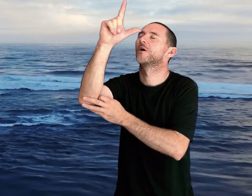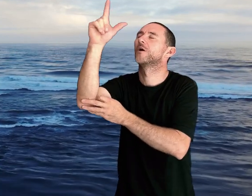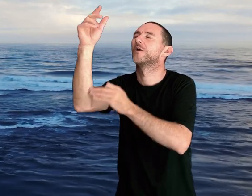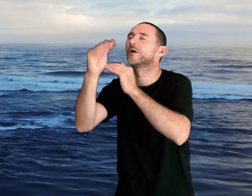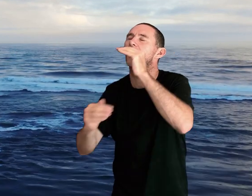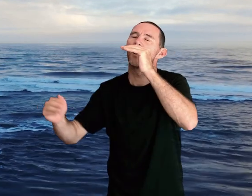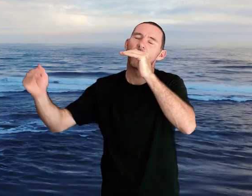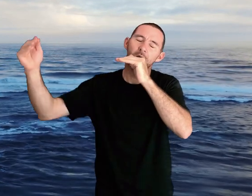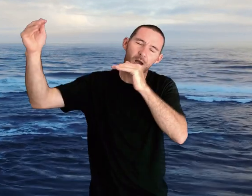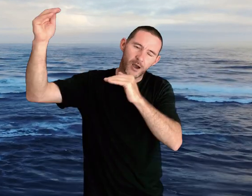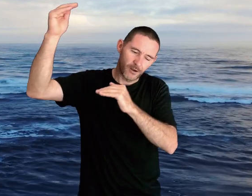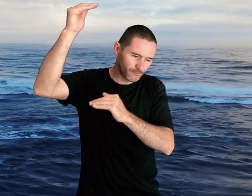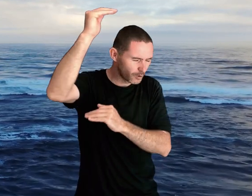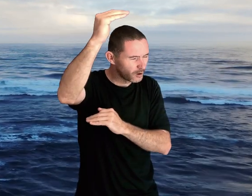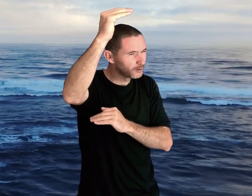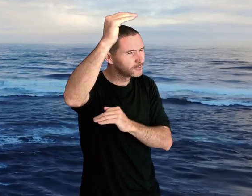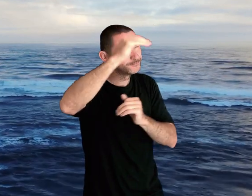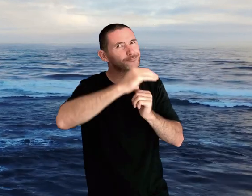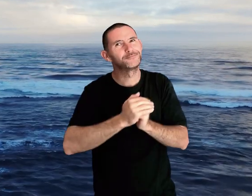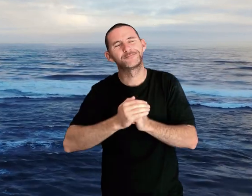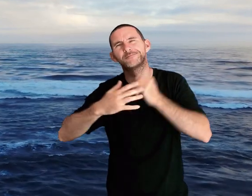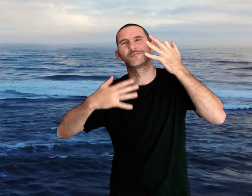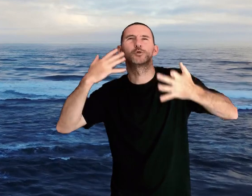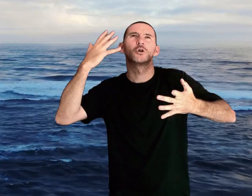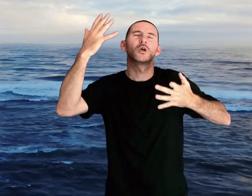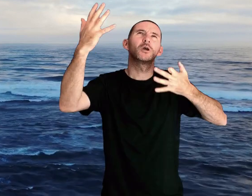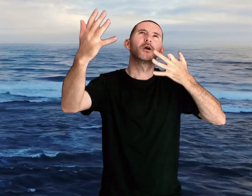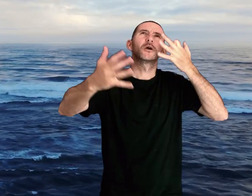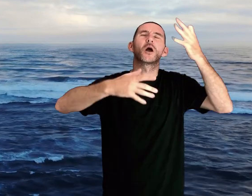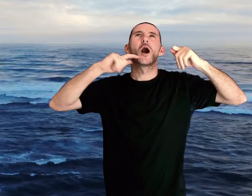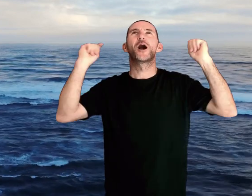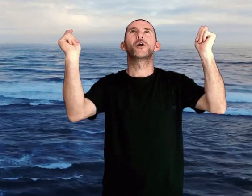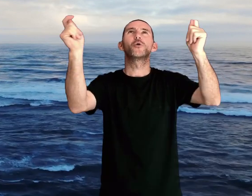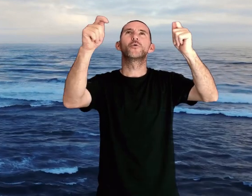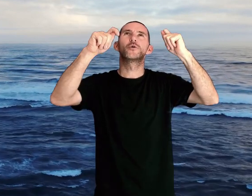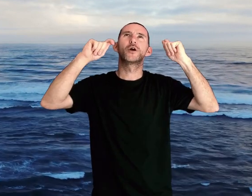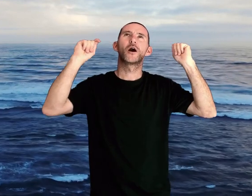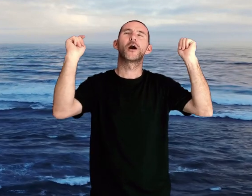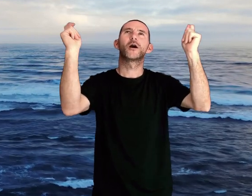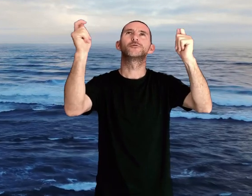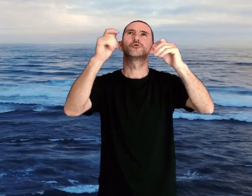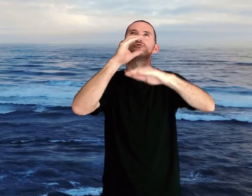Lord of all Sing hallelujah